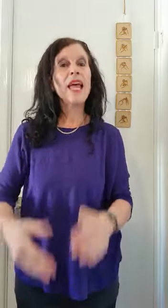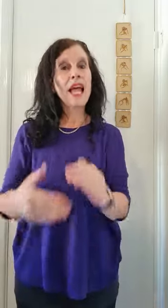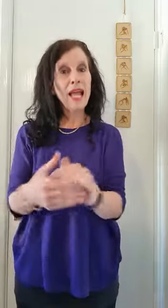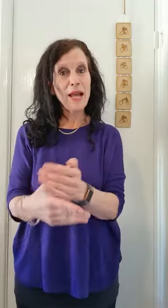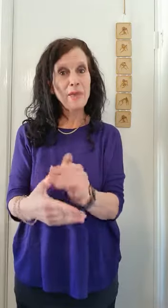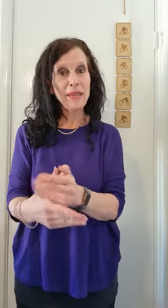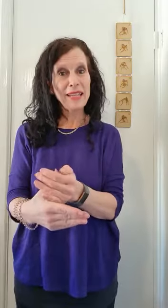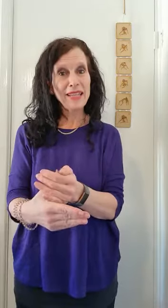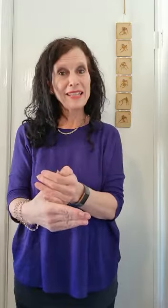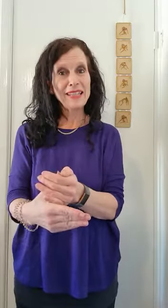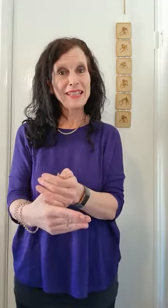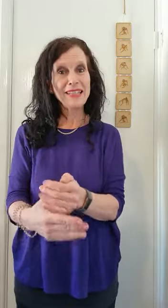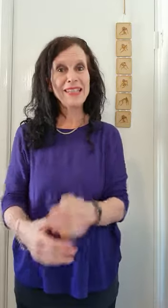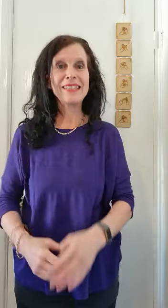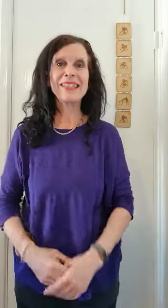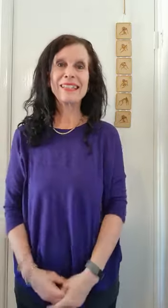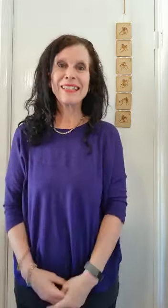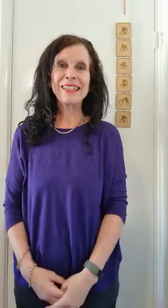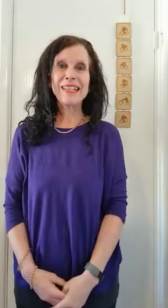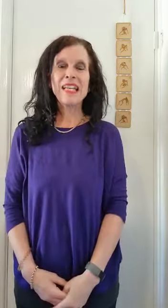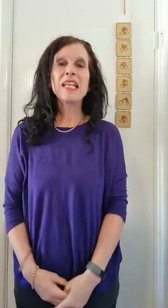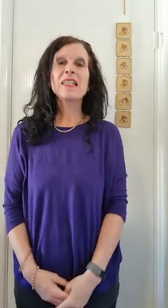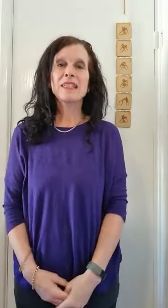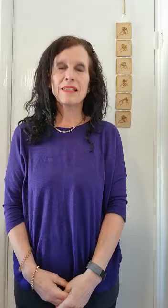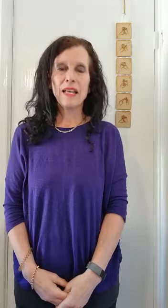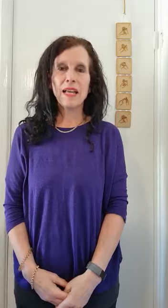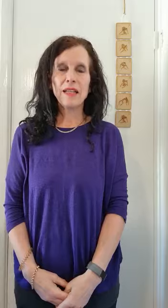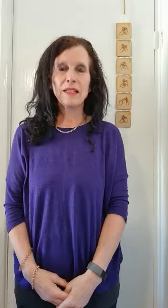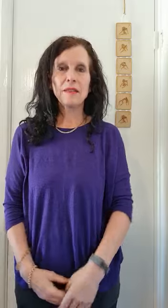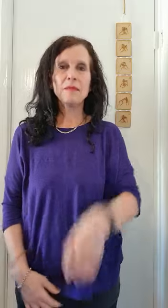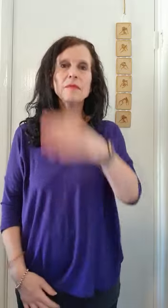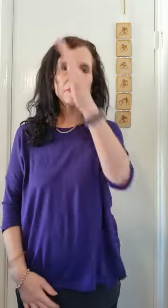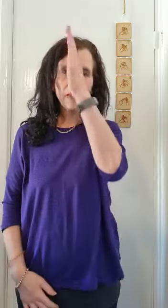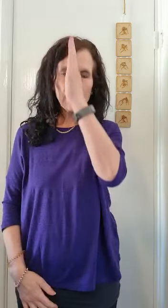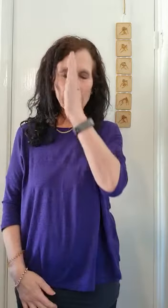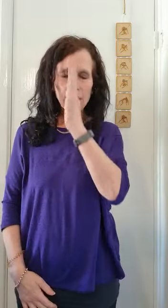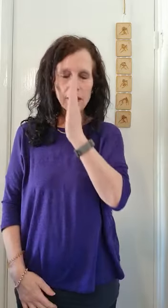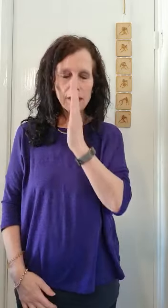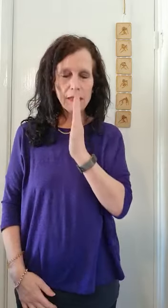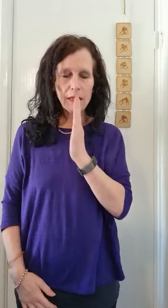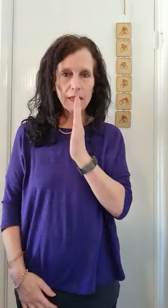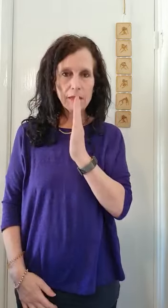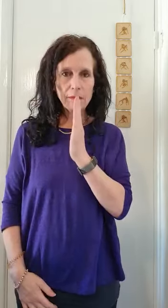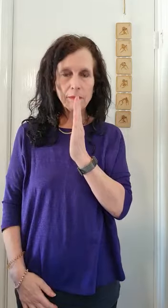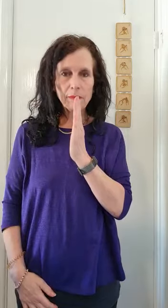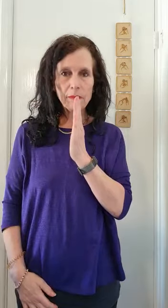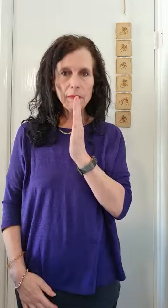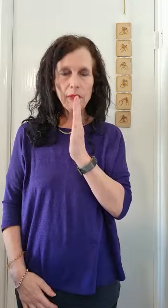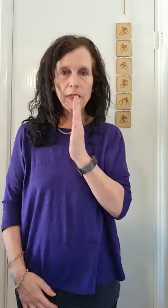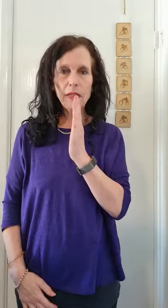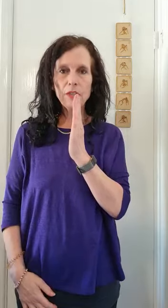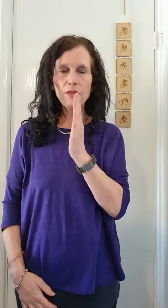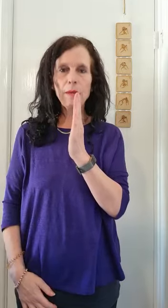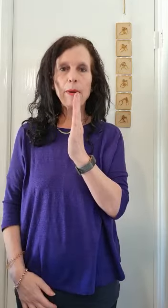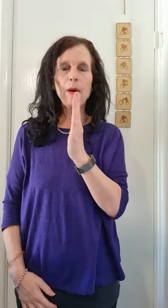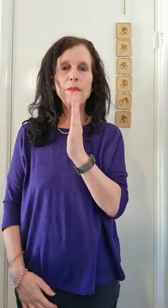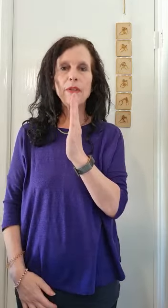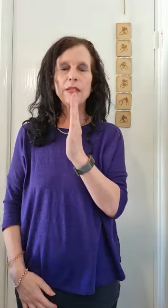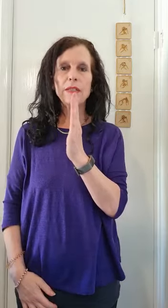Happy, sad, sad. Nice straight palm facing